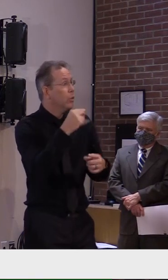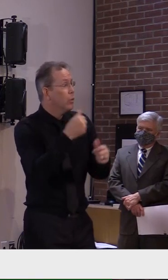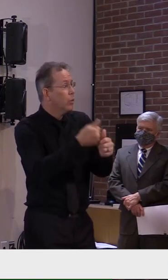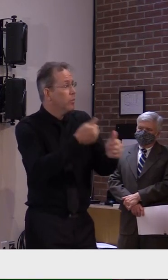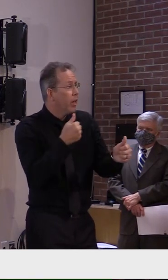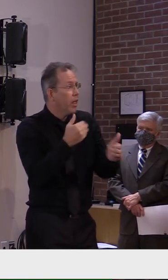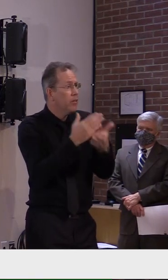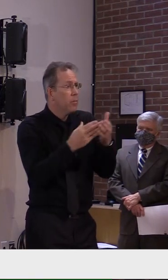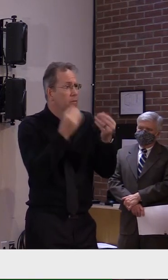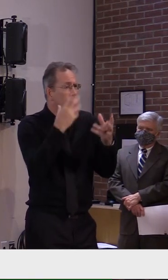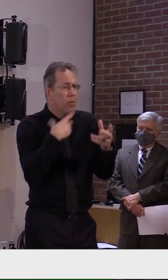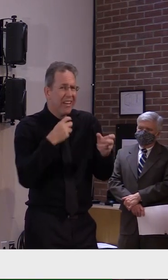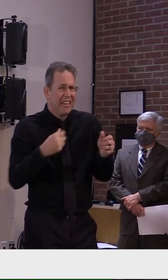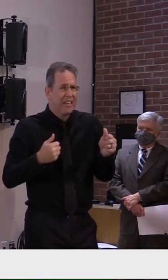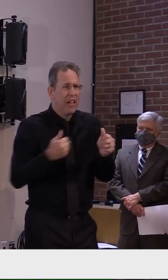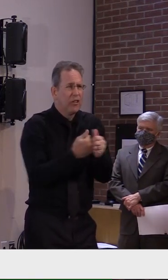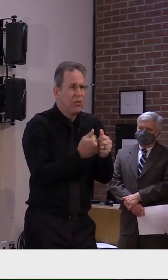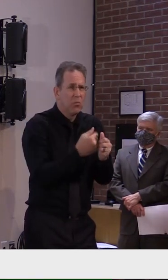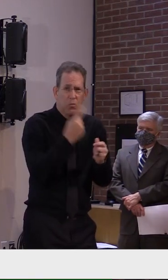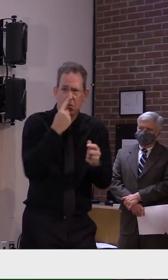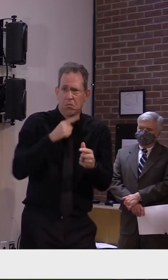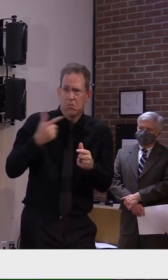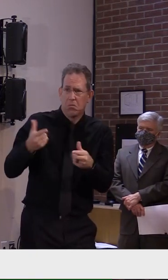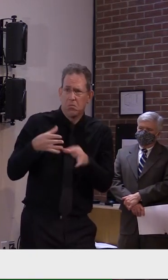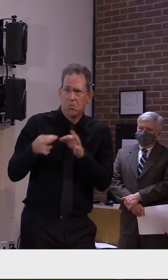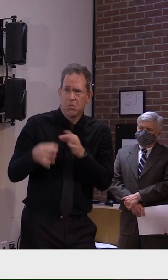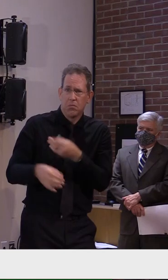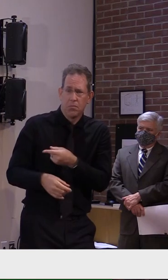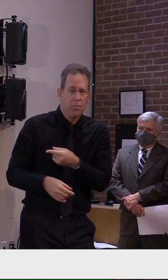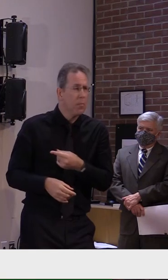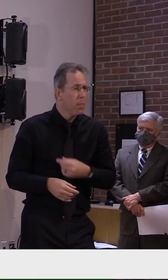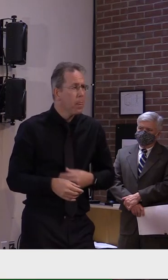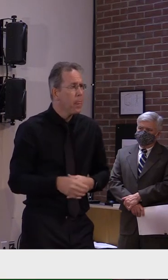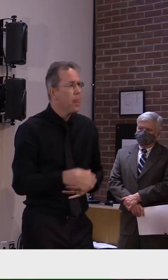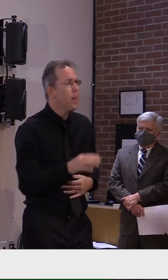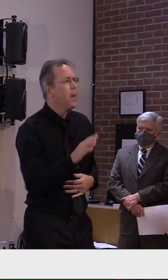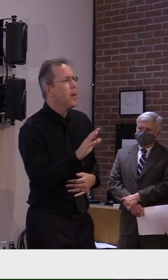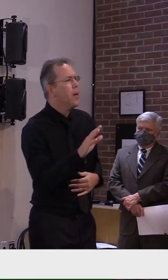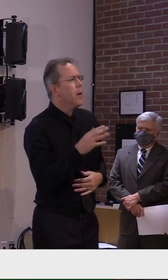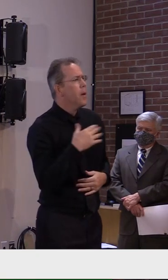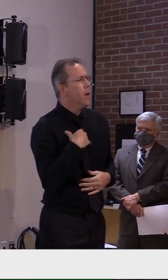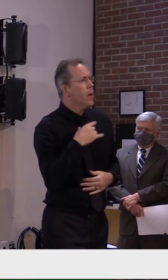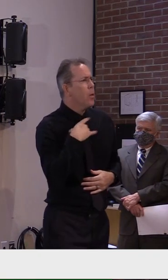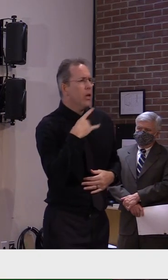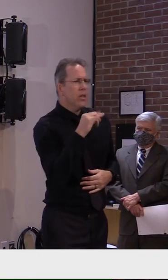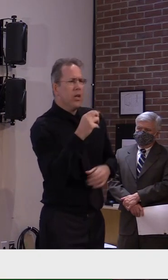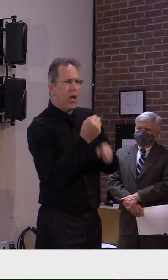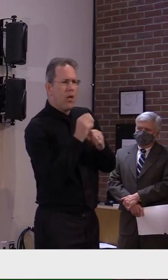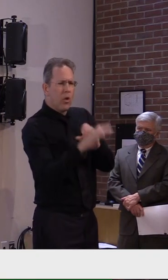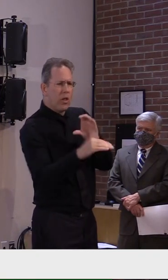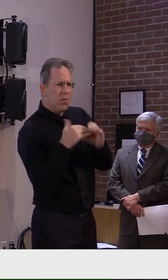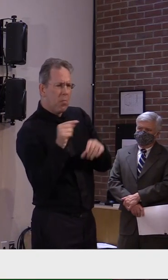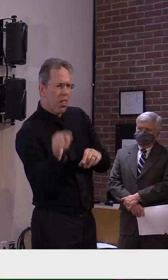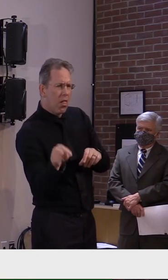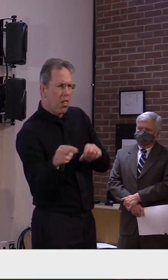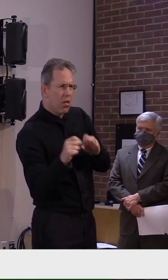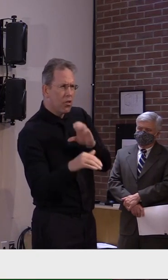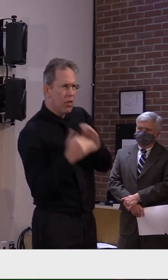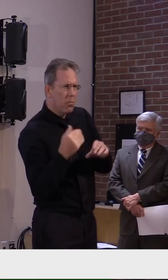Mike, we did get your email and I believe you got a preliminary response which will be expanded upon.